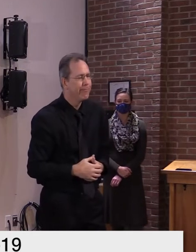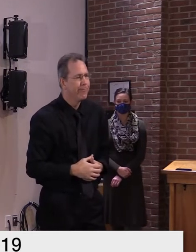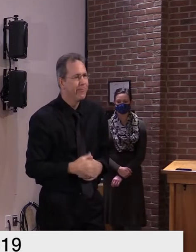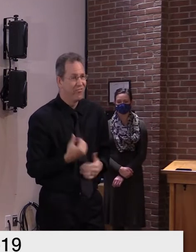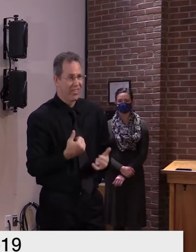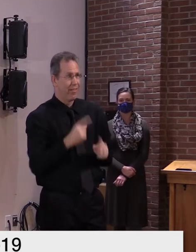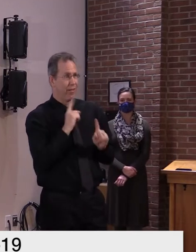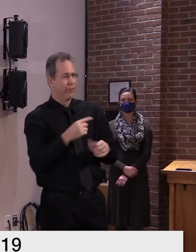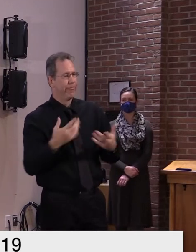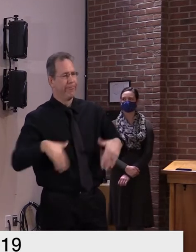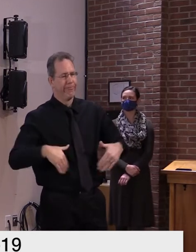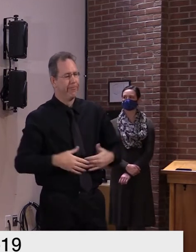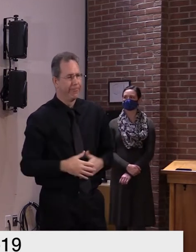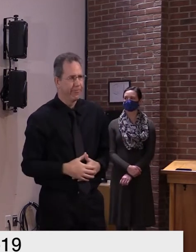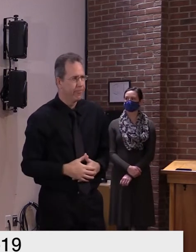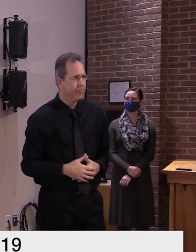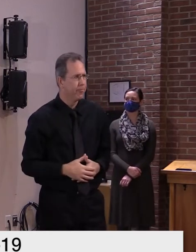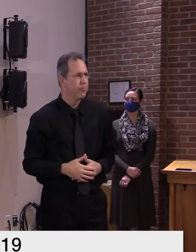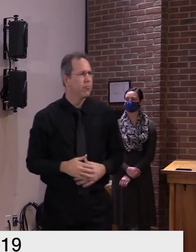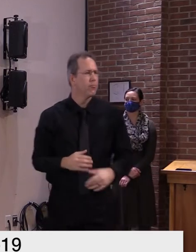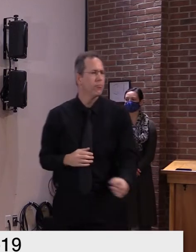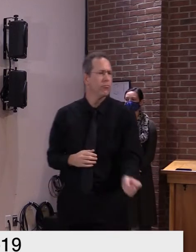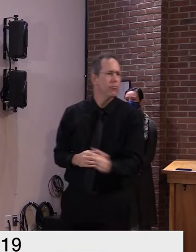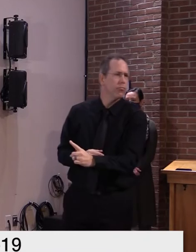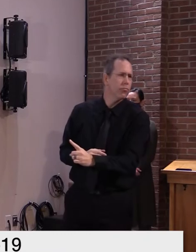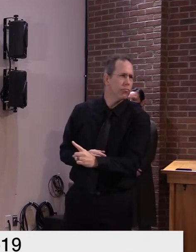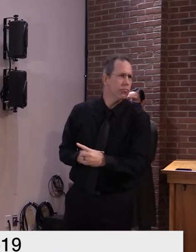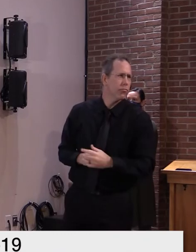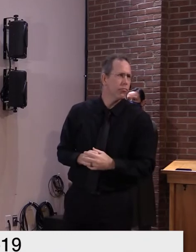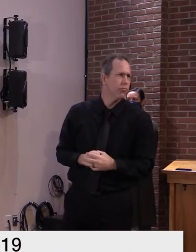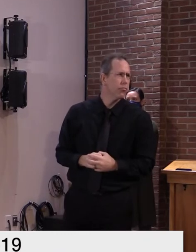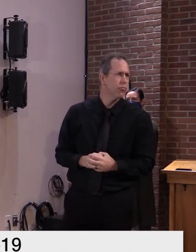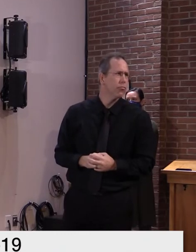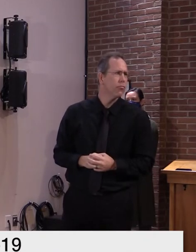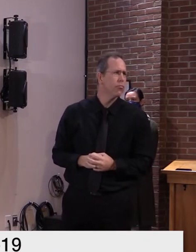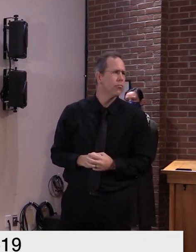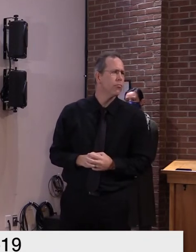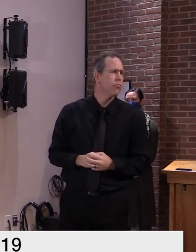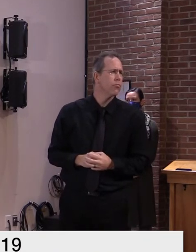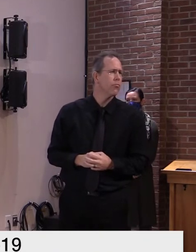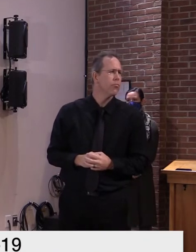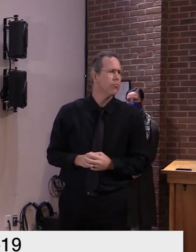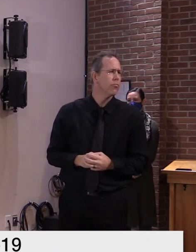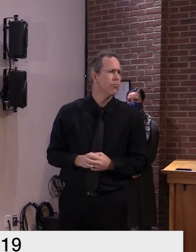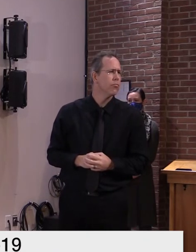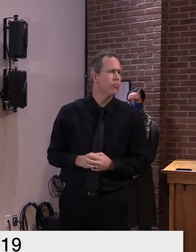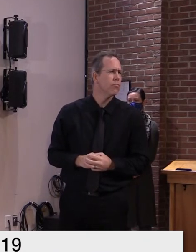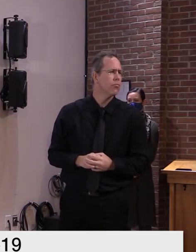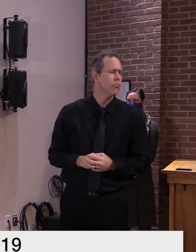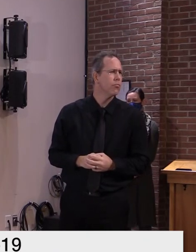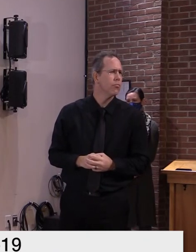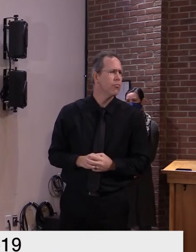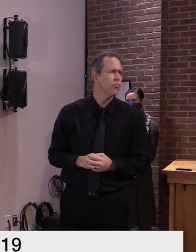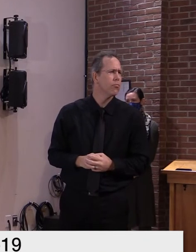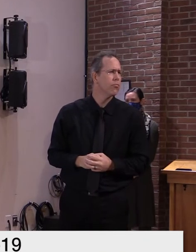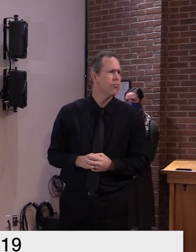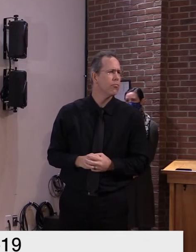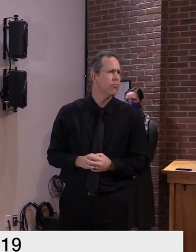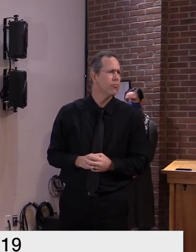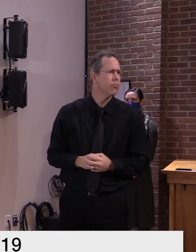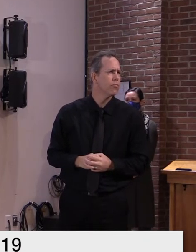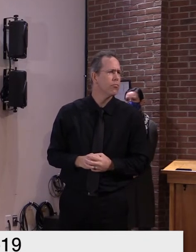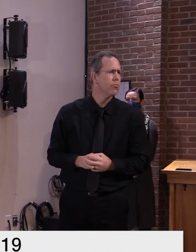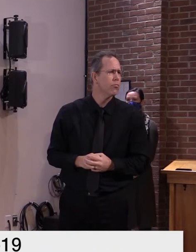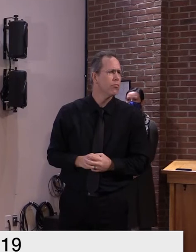dr levine did you have any insight on a possible timeline though for when um you know we might get more vaccine after this first round from